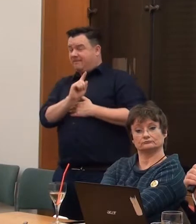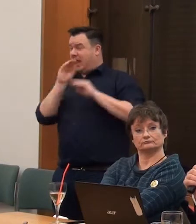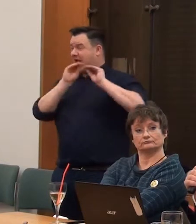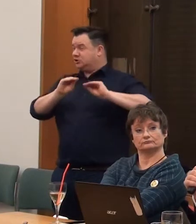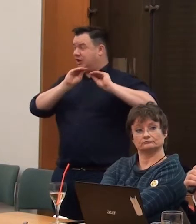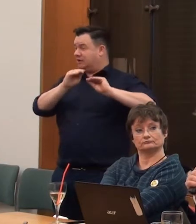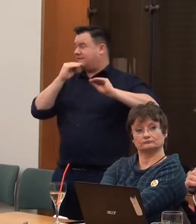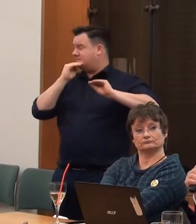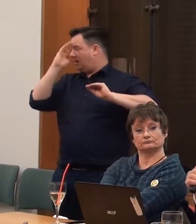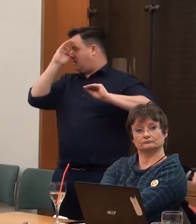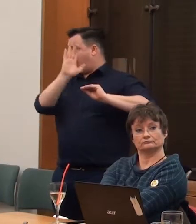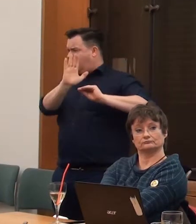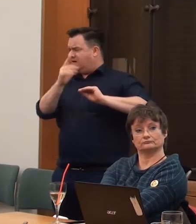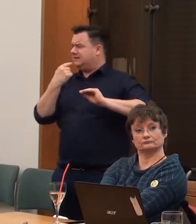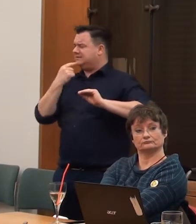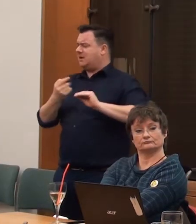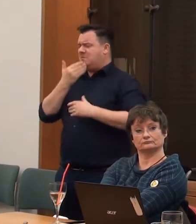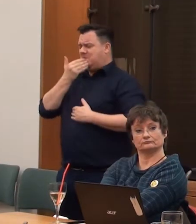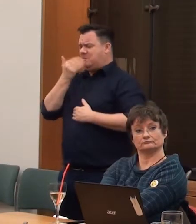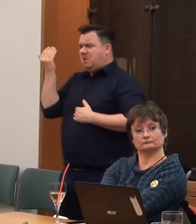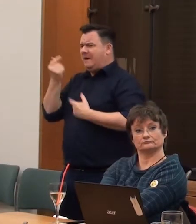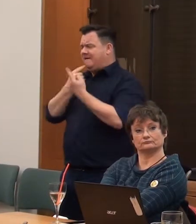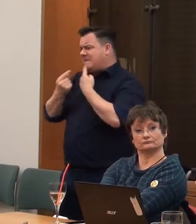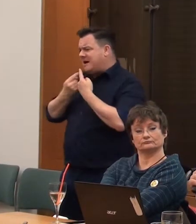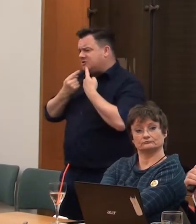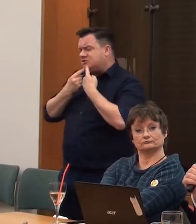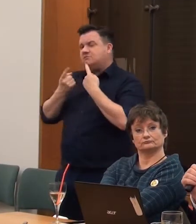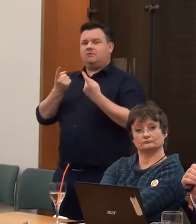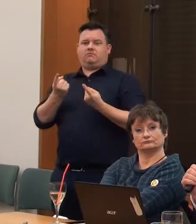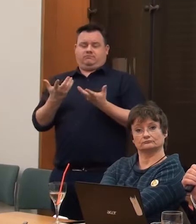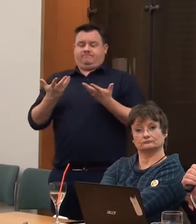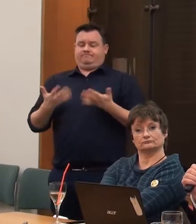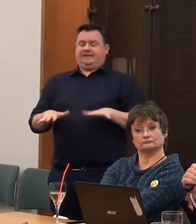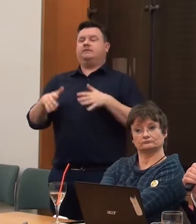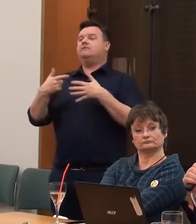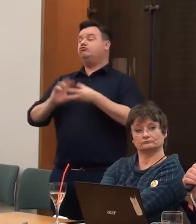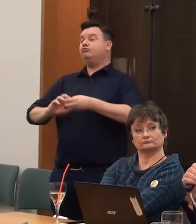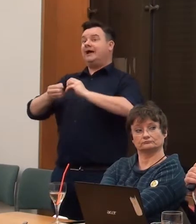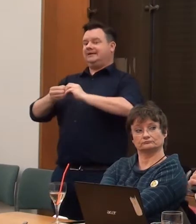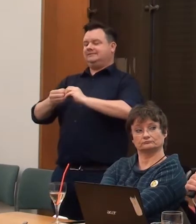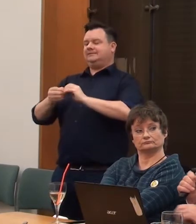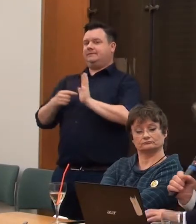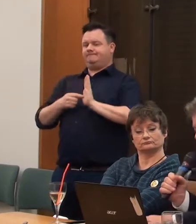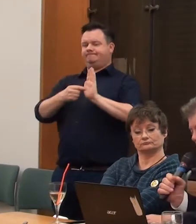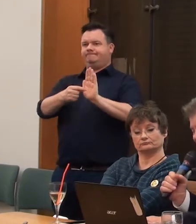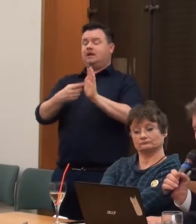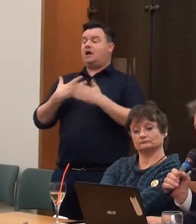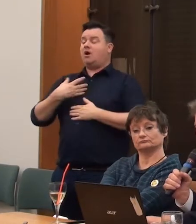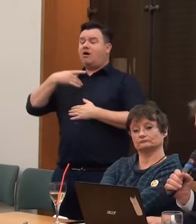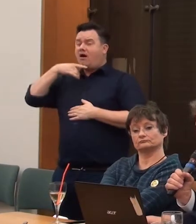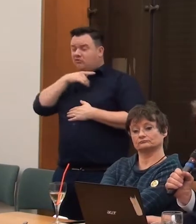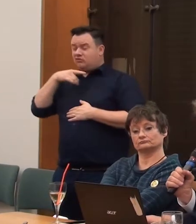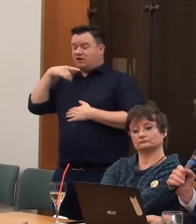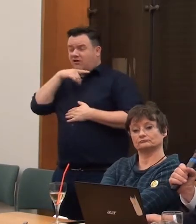well there's nothing, there are no resources. Well that's one of the reasons why we create all these resources over here. Now hundreds and hundreds of